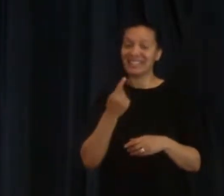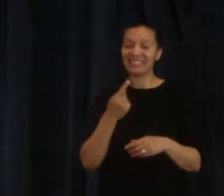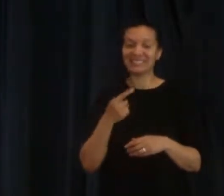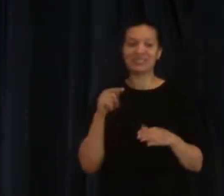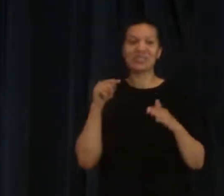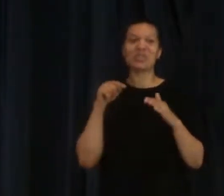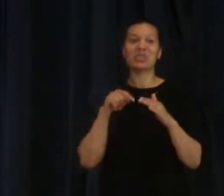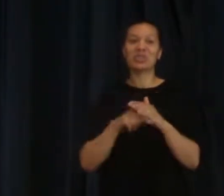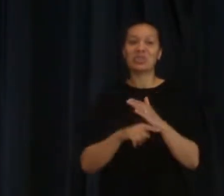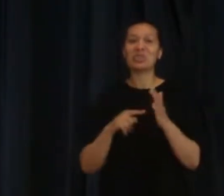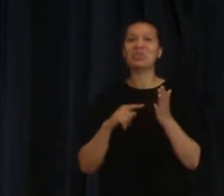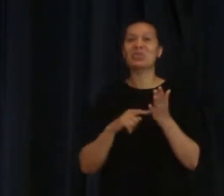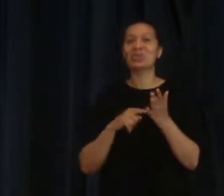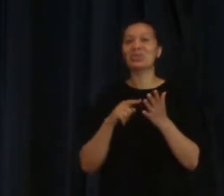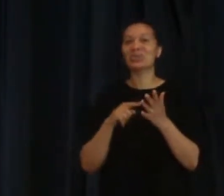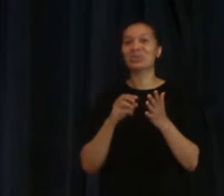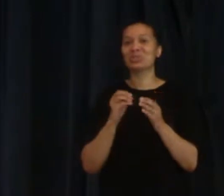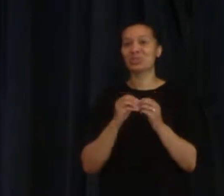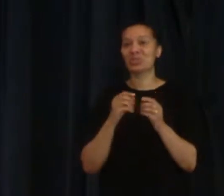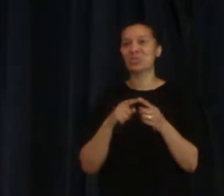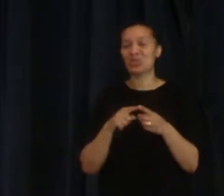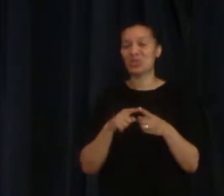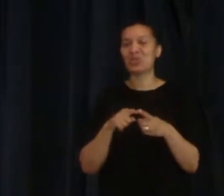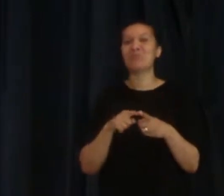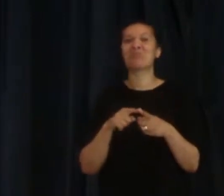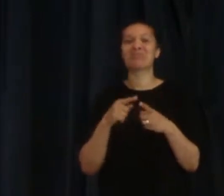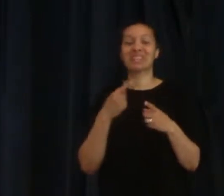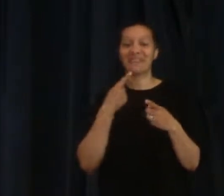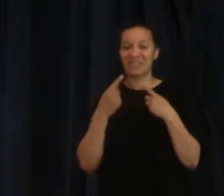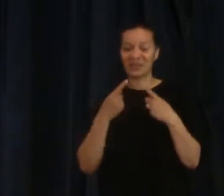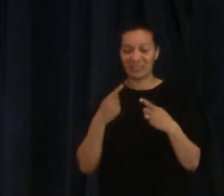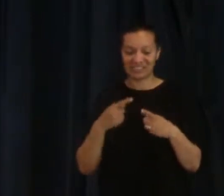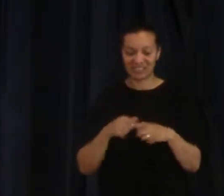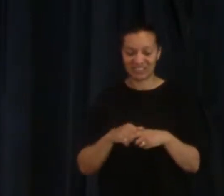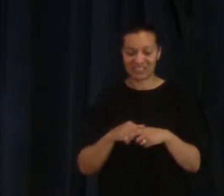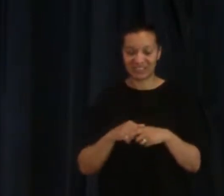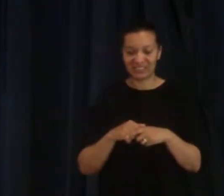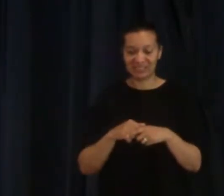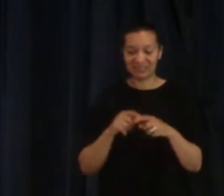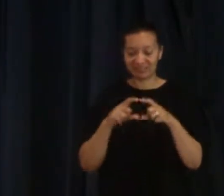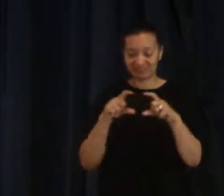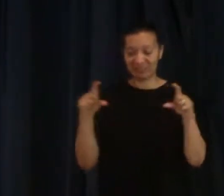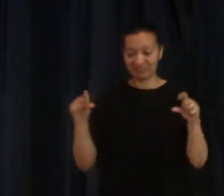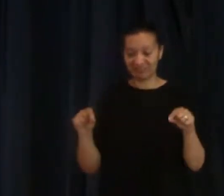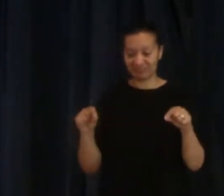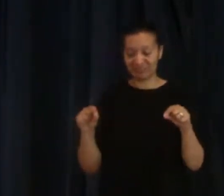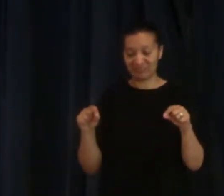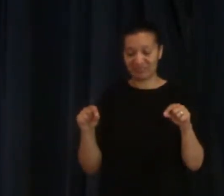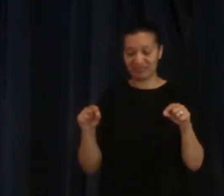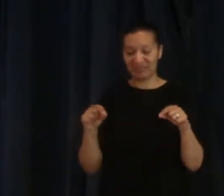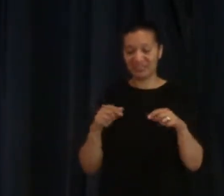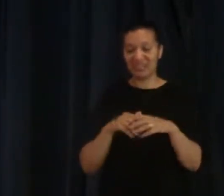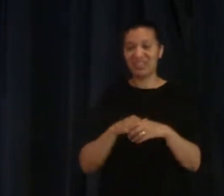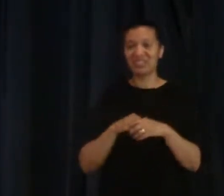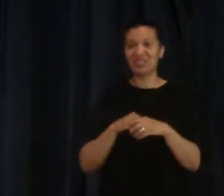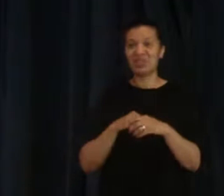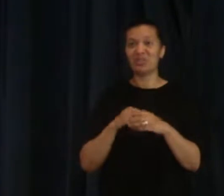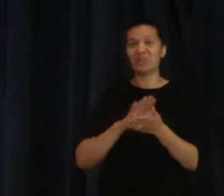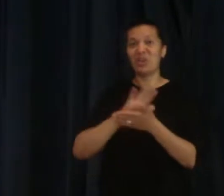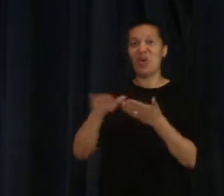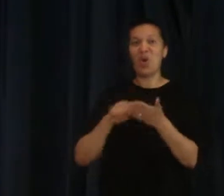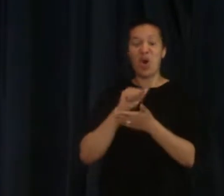this. And you can put it here that you can say, movements, the Holy Spirit, and you will find some really crazy stuff on this.